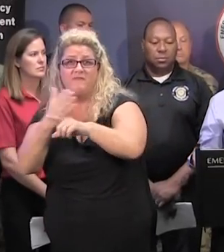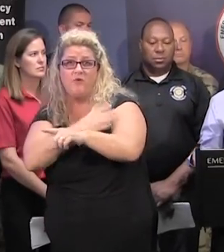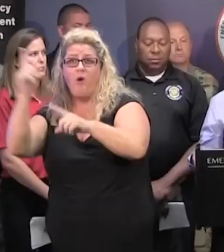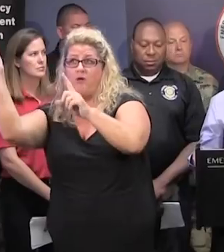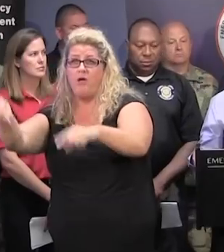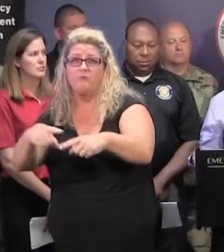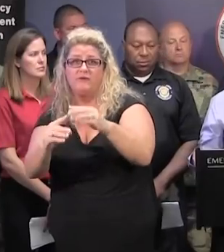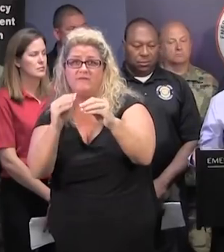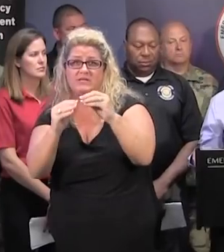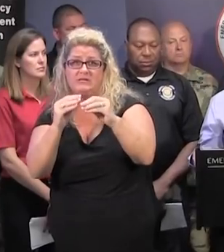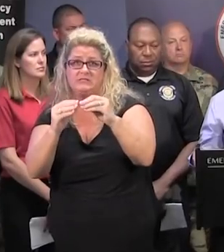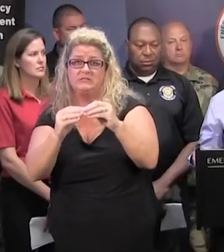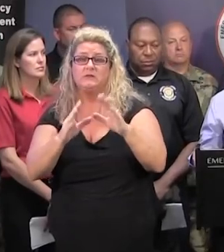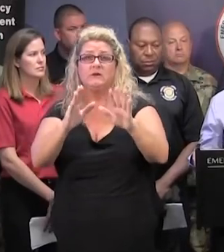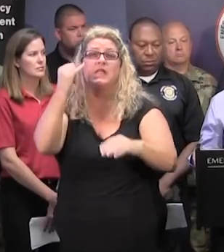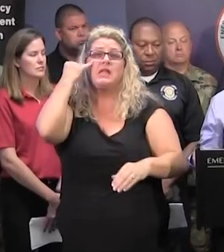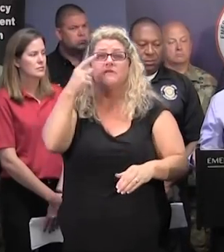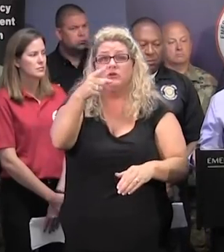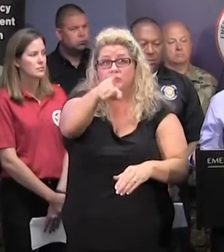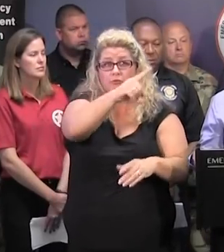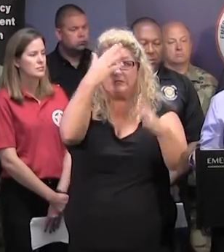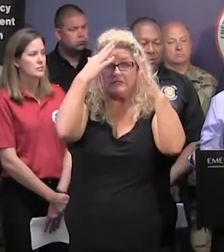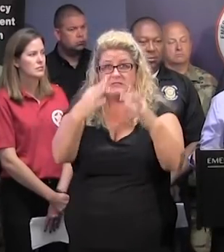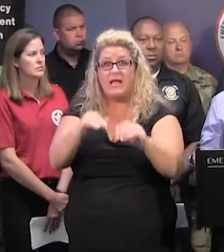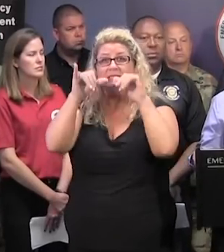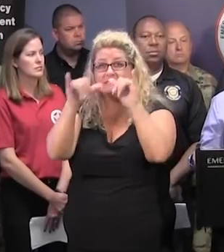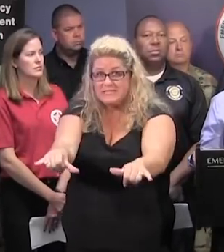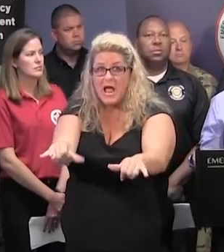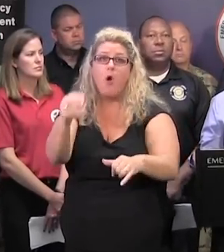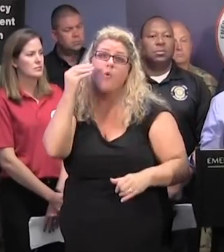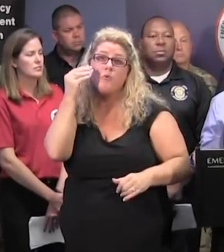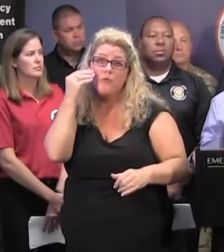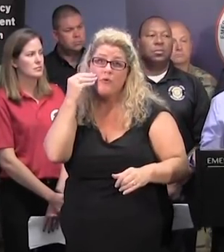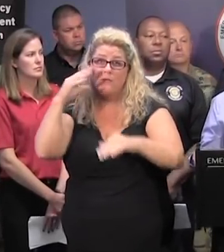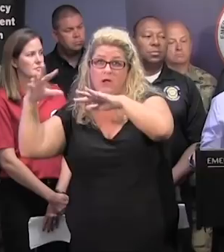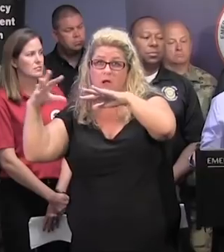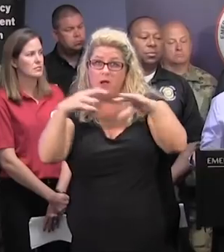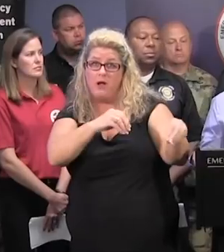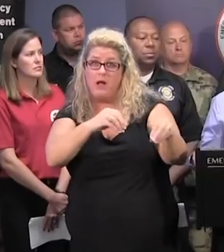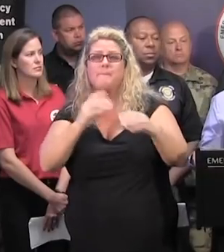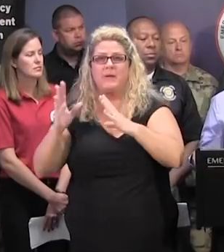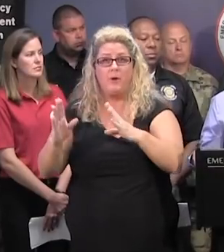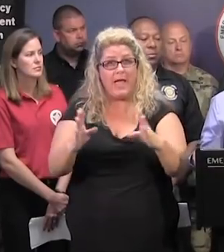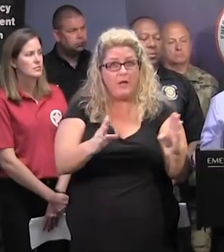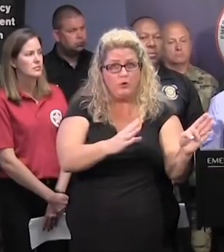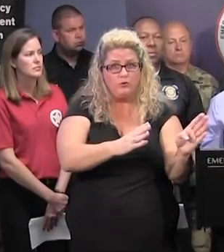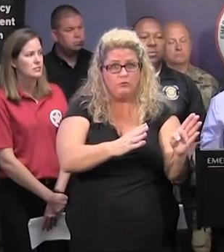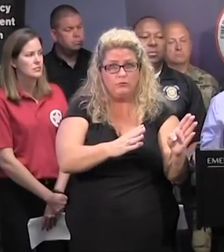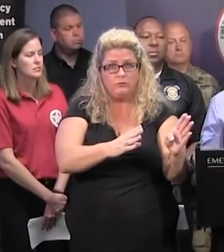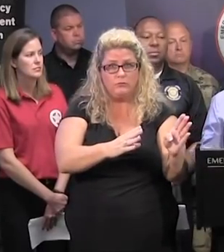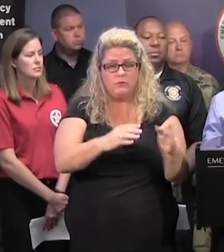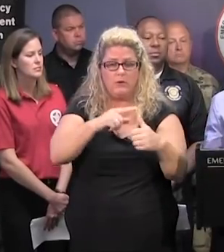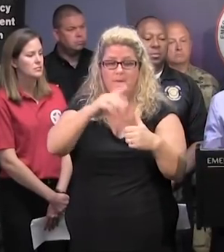lines, if you choose to remain in place, please make sure that you are prepared for that extended power outage. Make sure that you